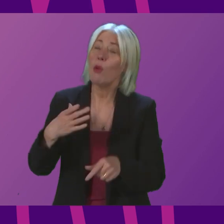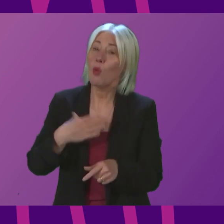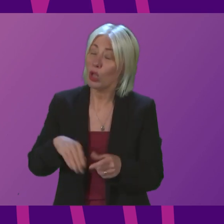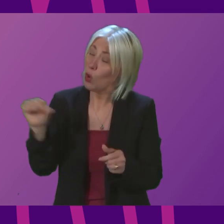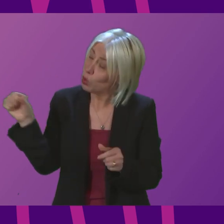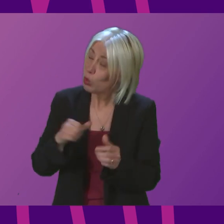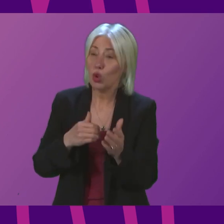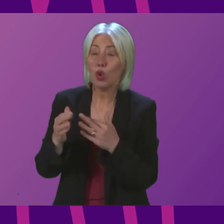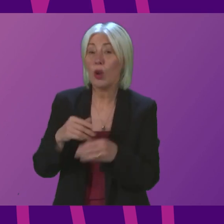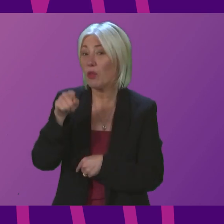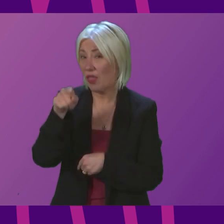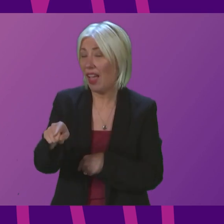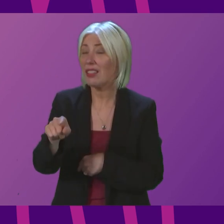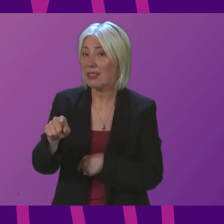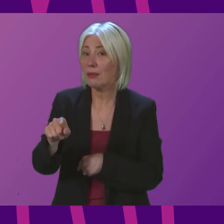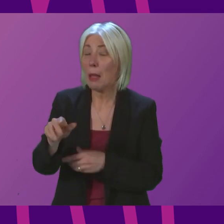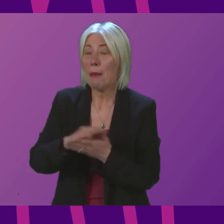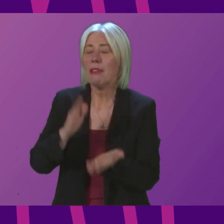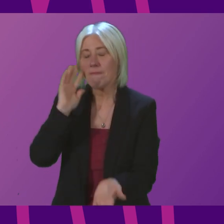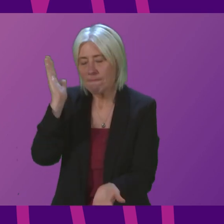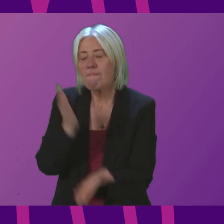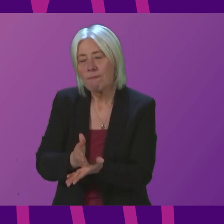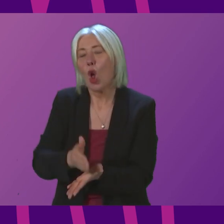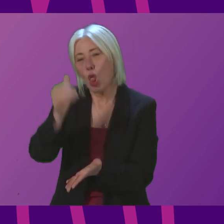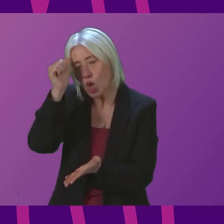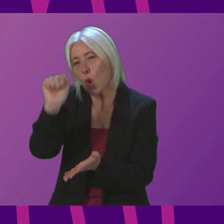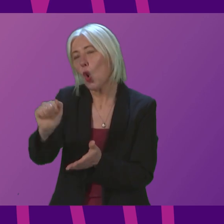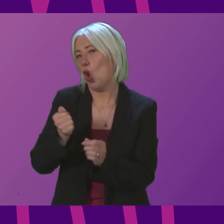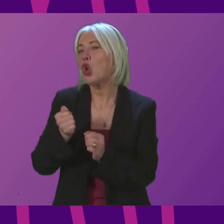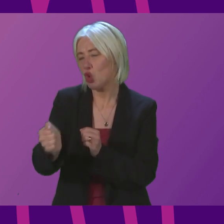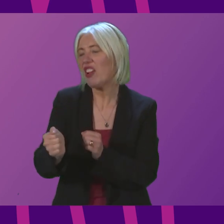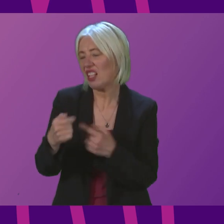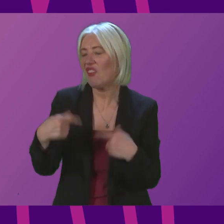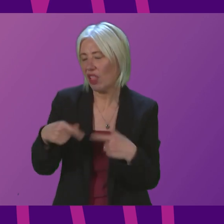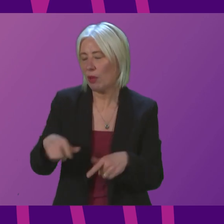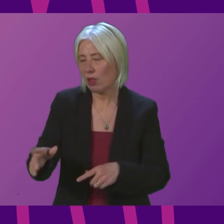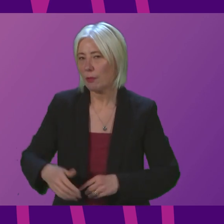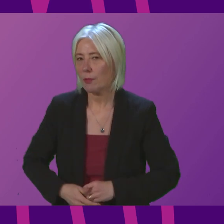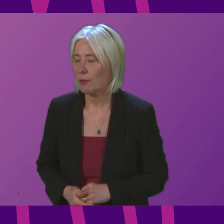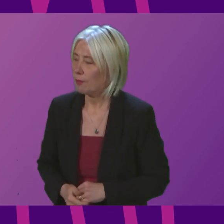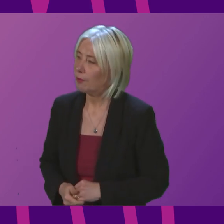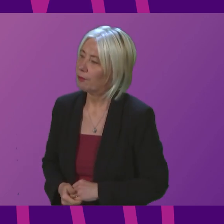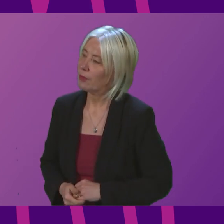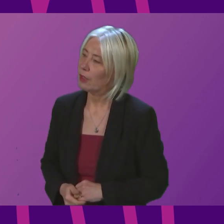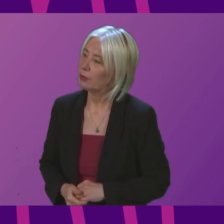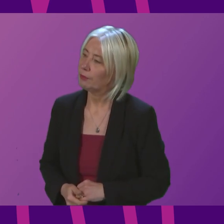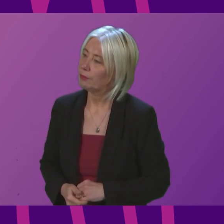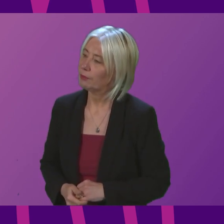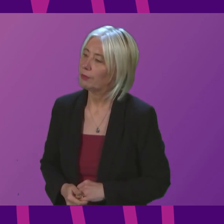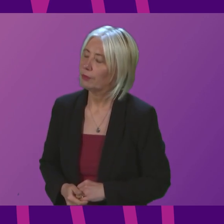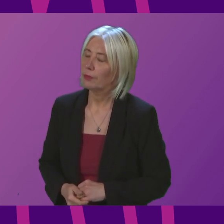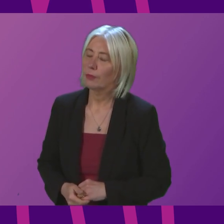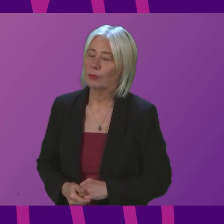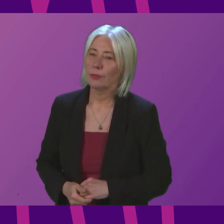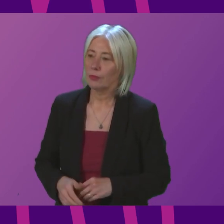for the travelling public so they had certainty about the transport that was available The Deputy